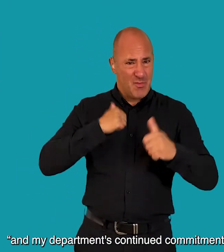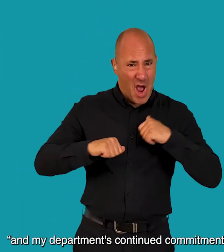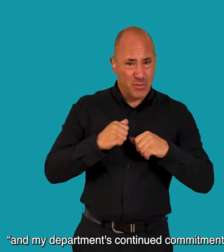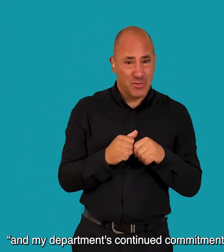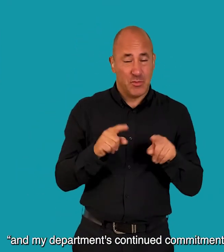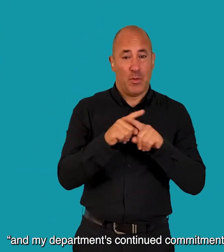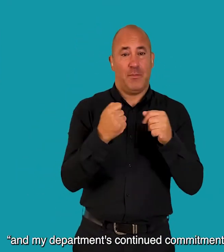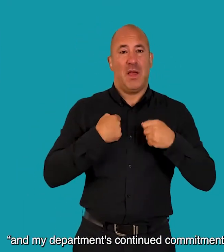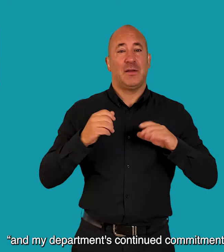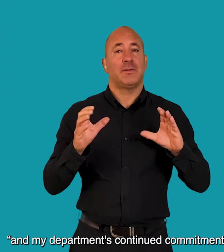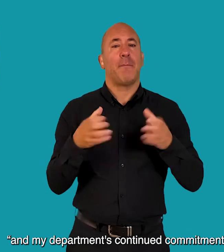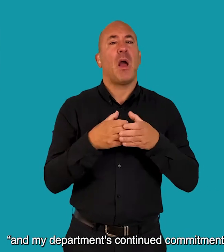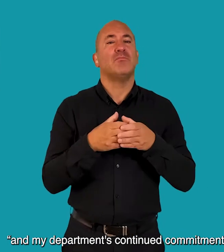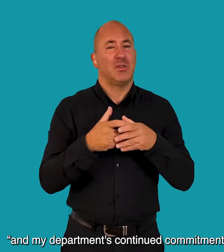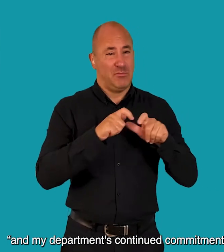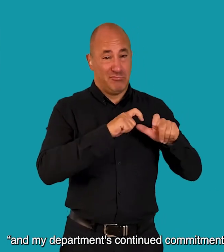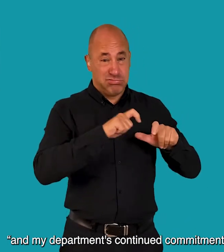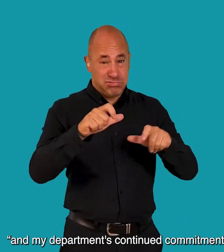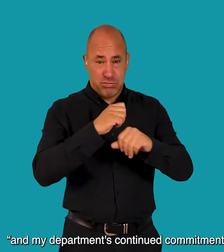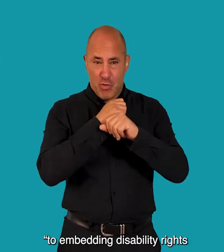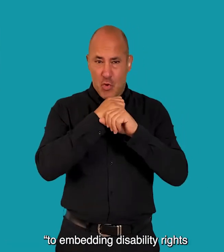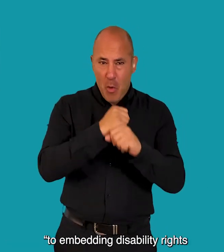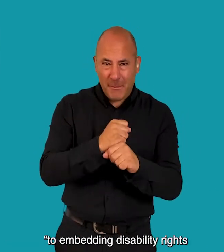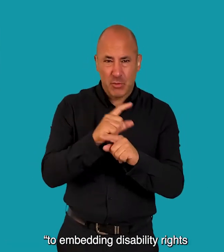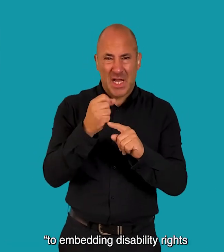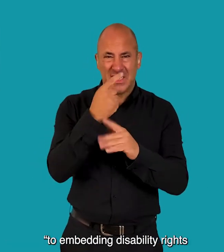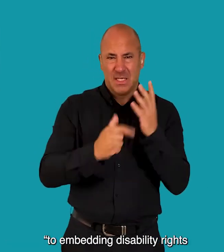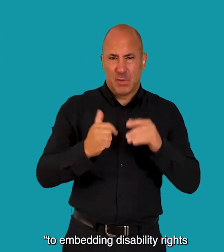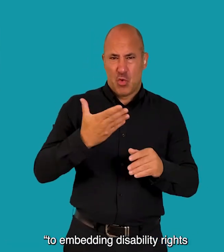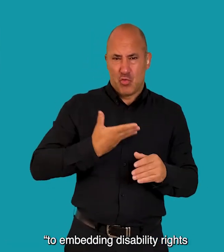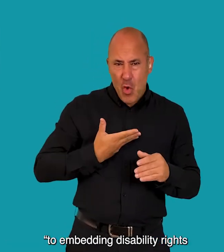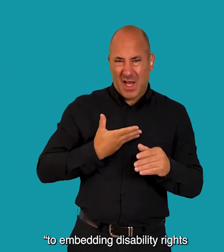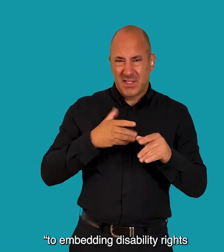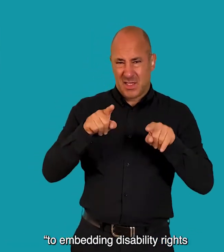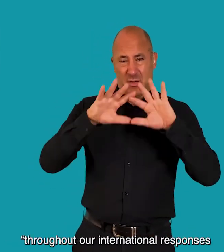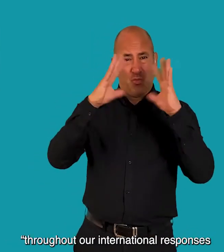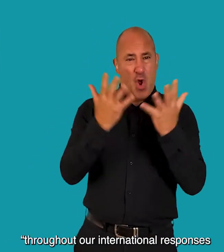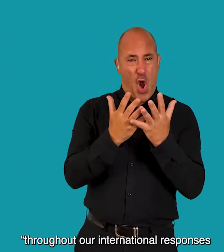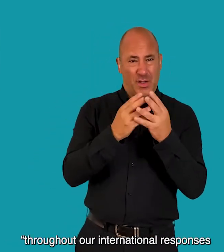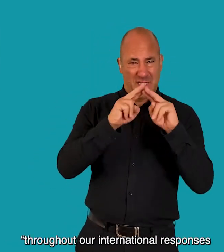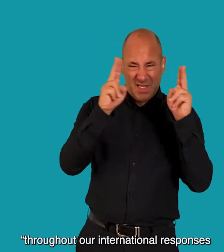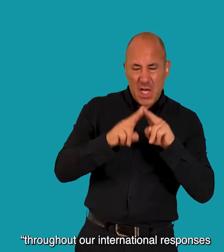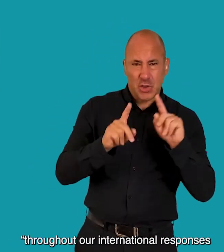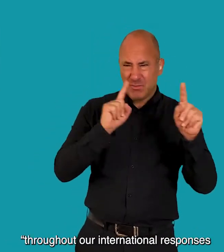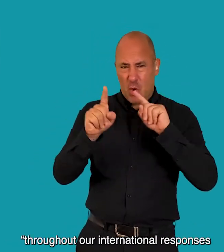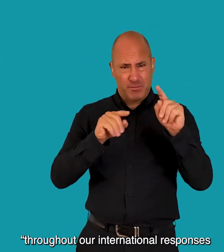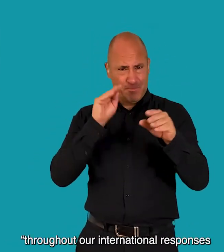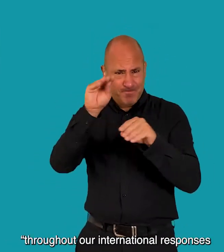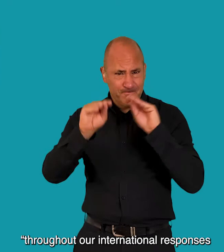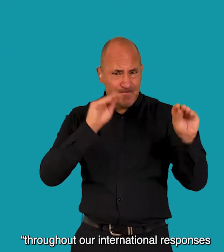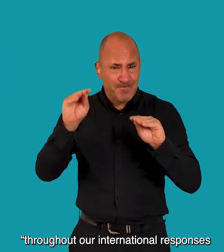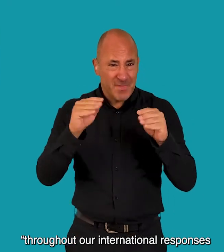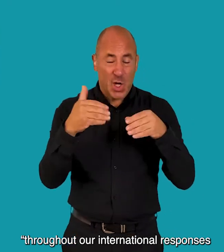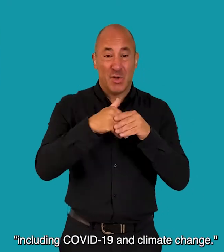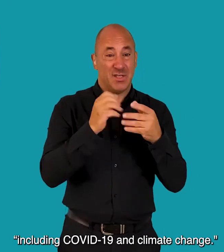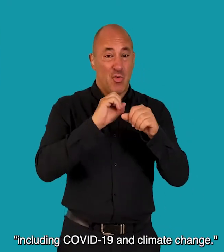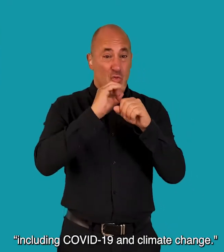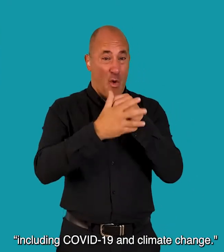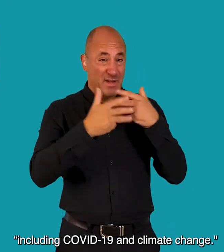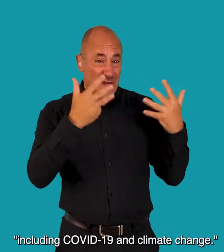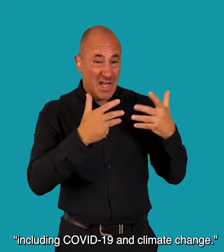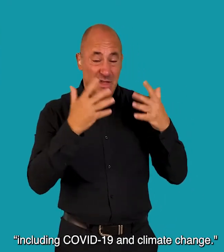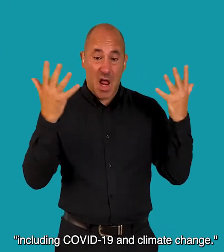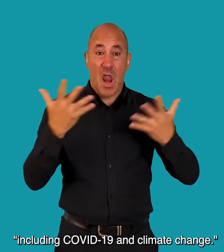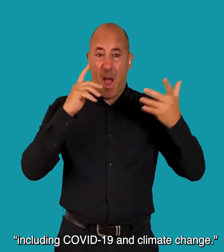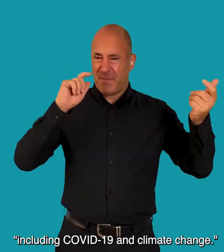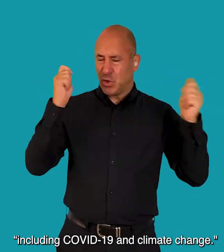and my department's continued commitment to embedding disability rights throughout our international responses, including